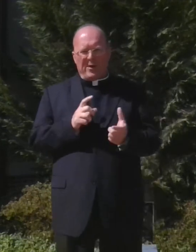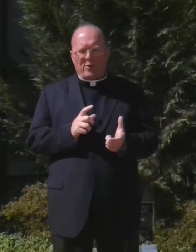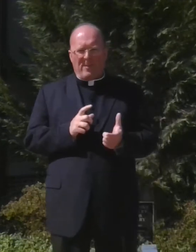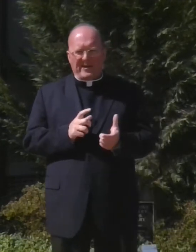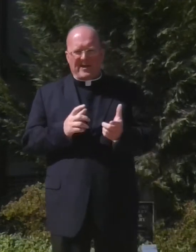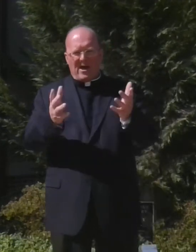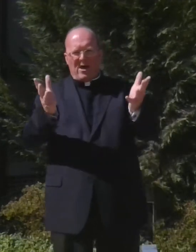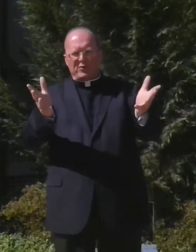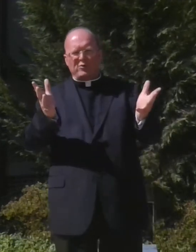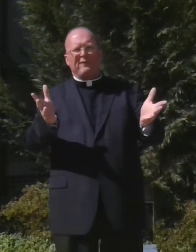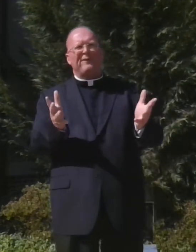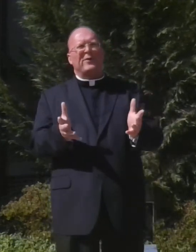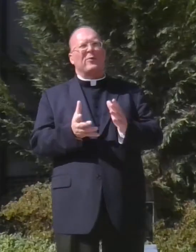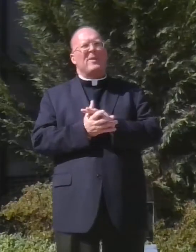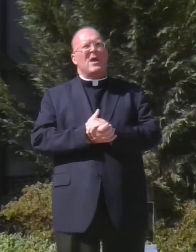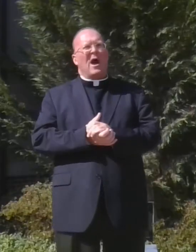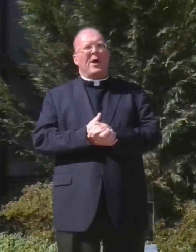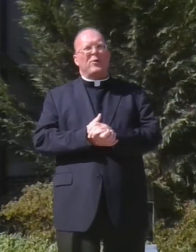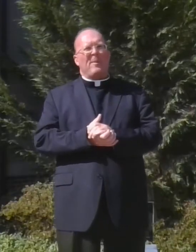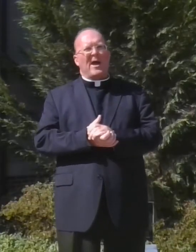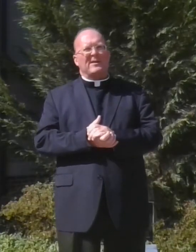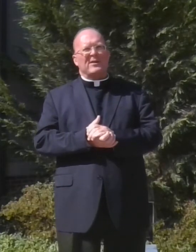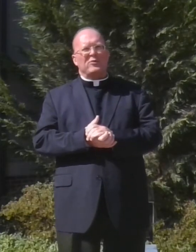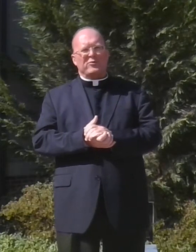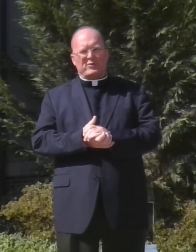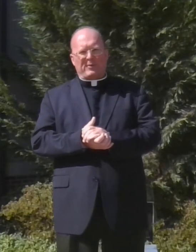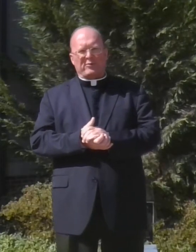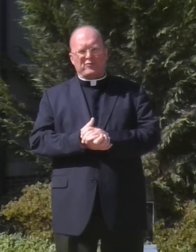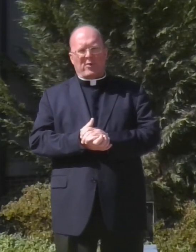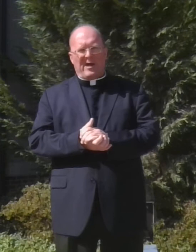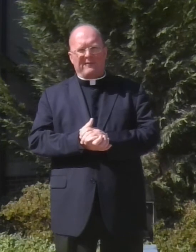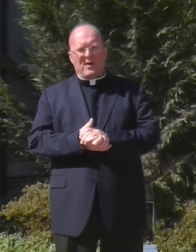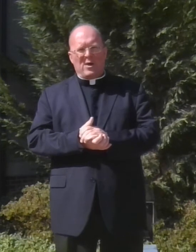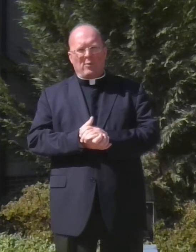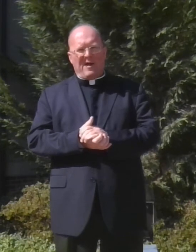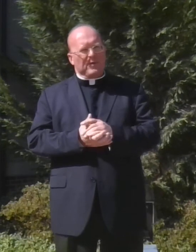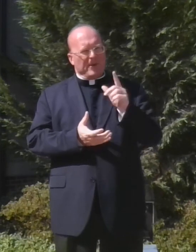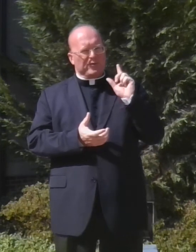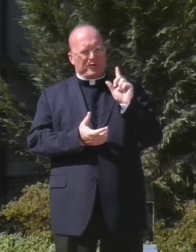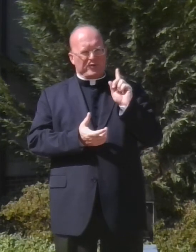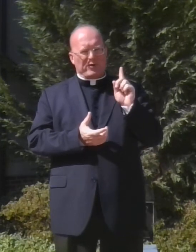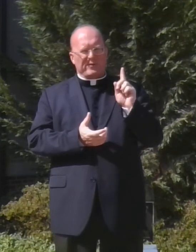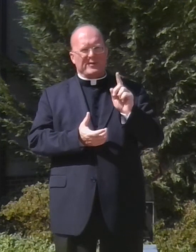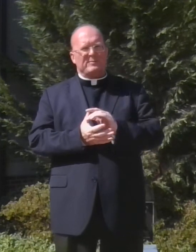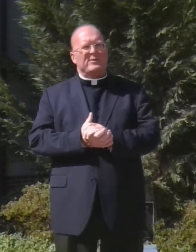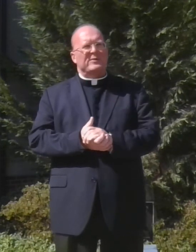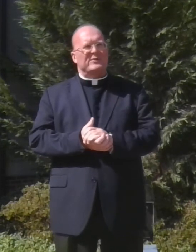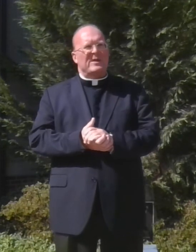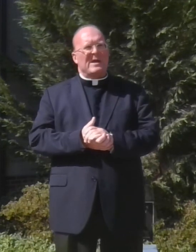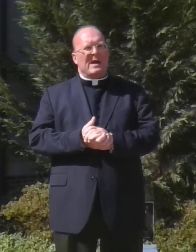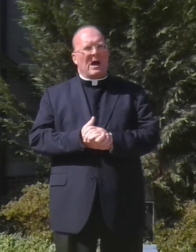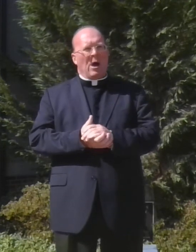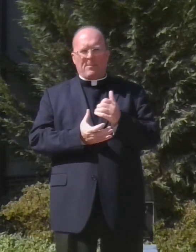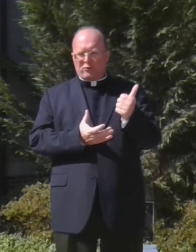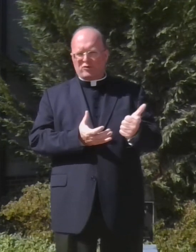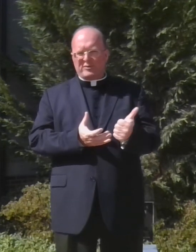undermined? How do you feel undermined in your spiritual life? We have to be able to discern this because emotion,